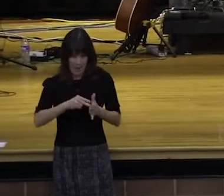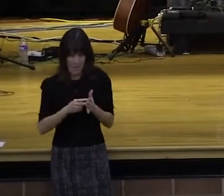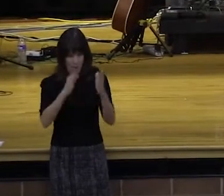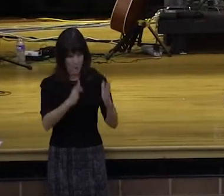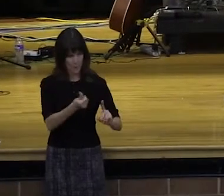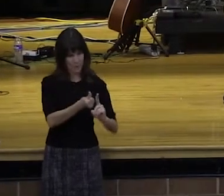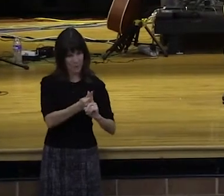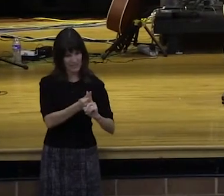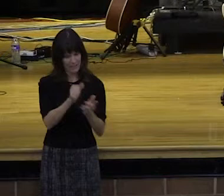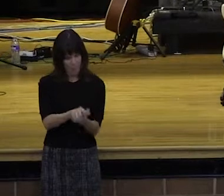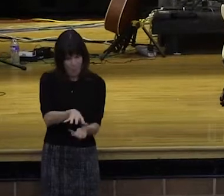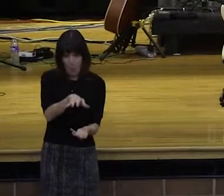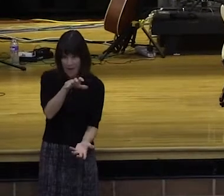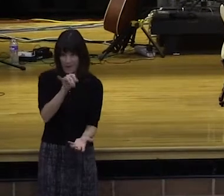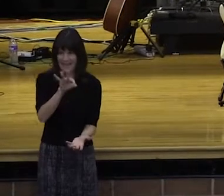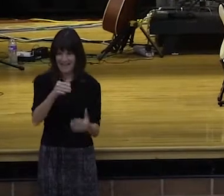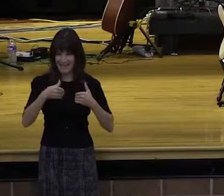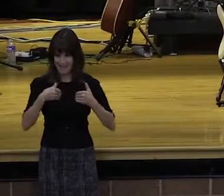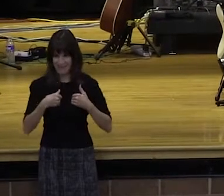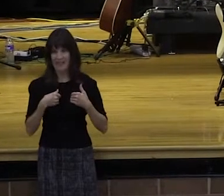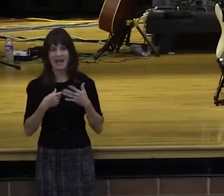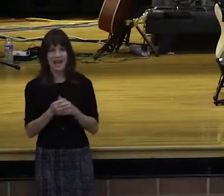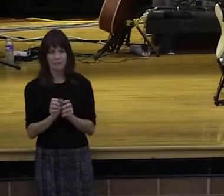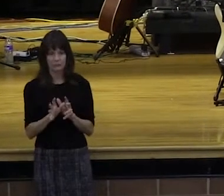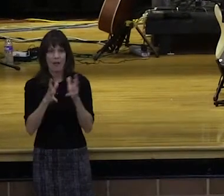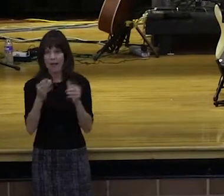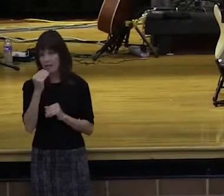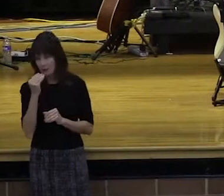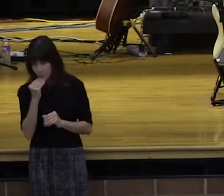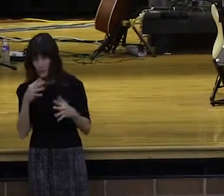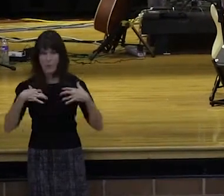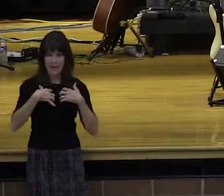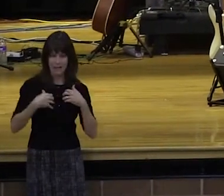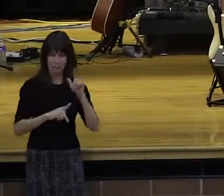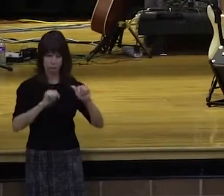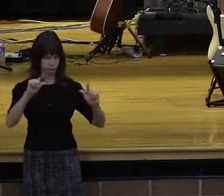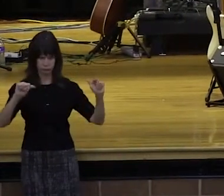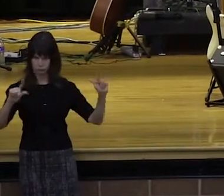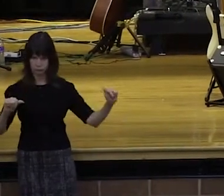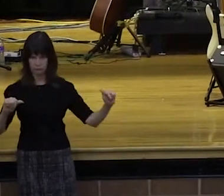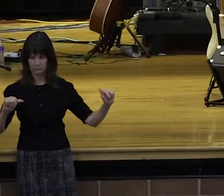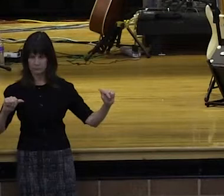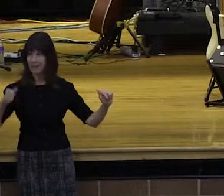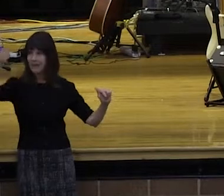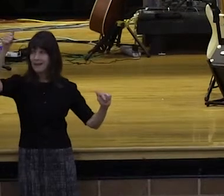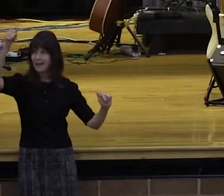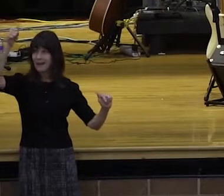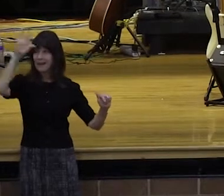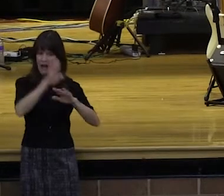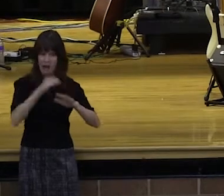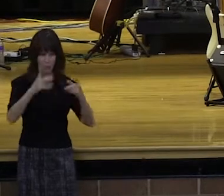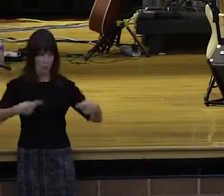And here, it says, Whatever your wealth is, it says, Honor the Lord with the wealth, with the first of your